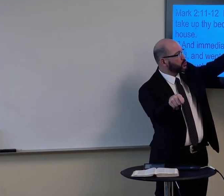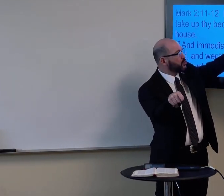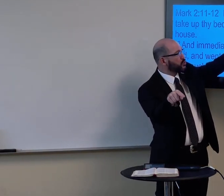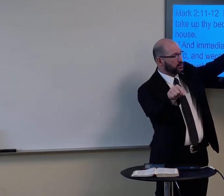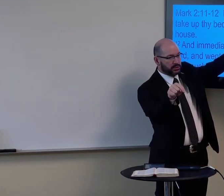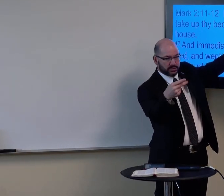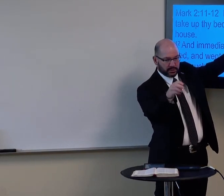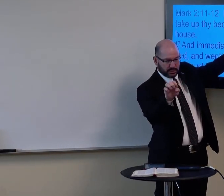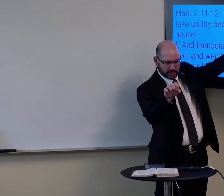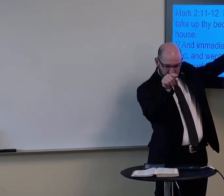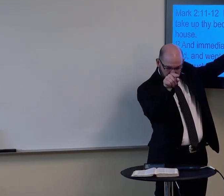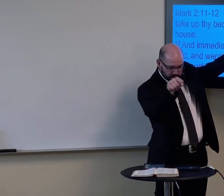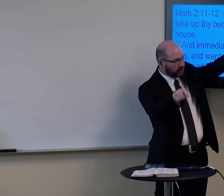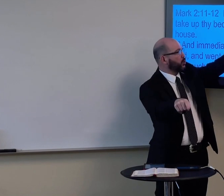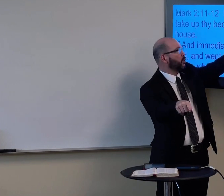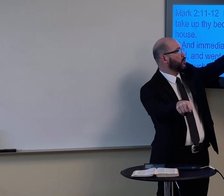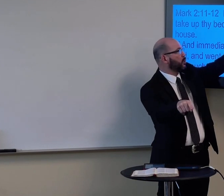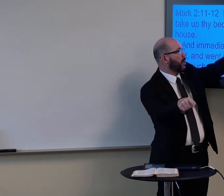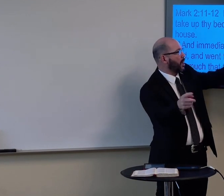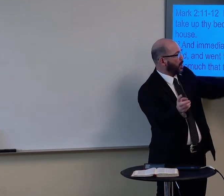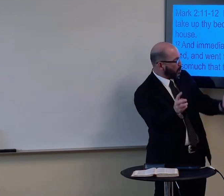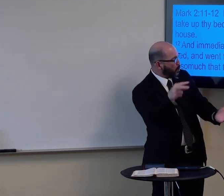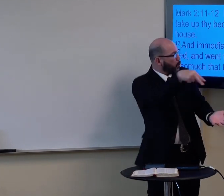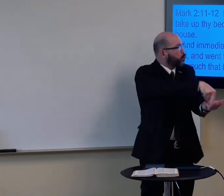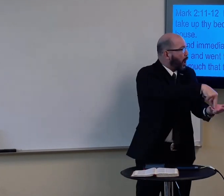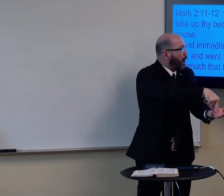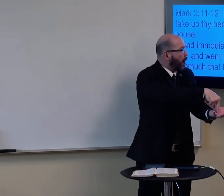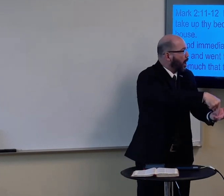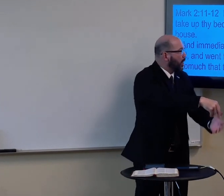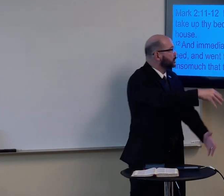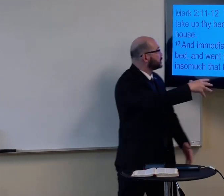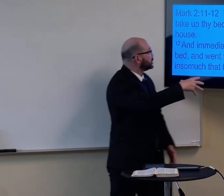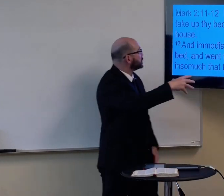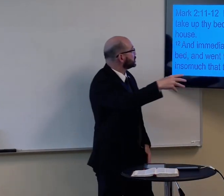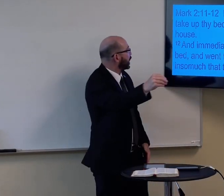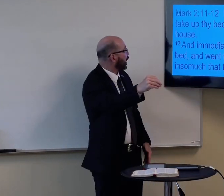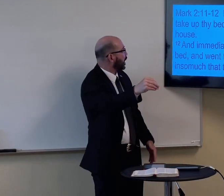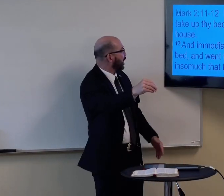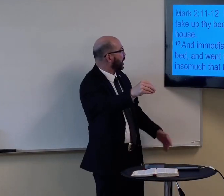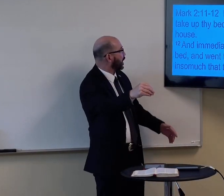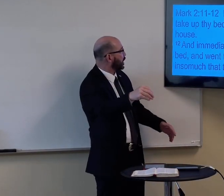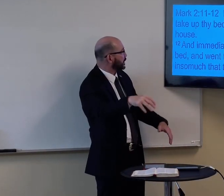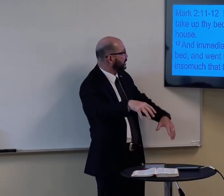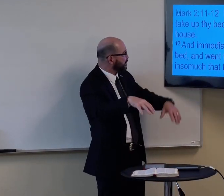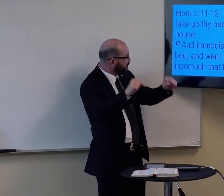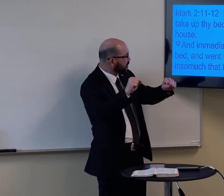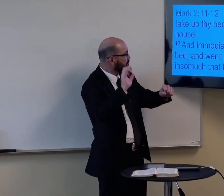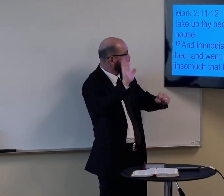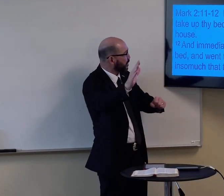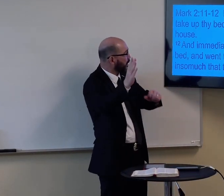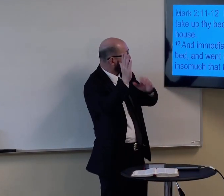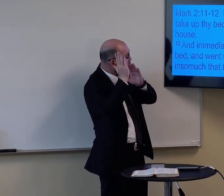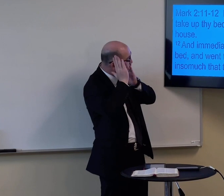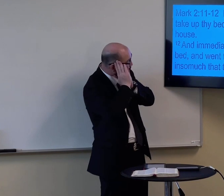I say unto thee, arise, and take up thy bed,